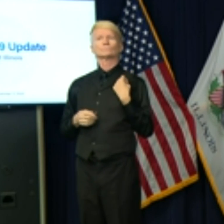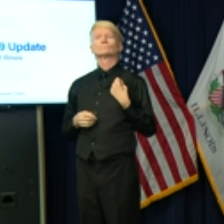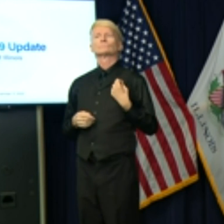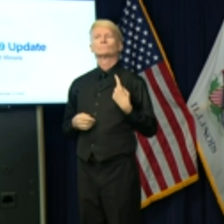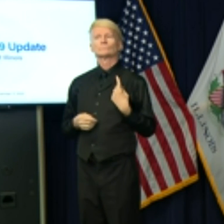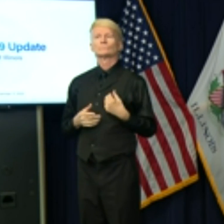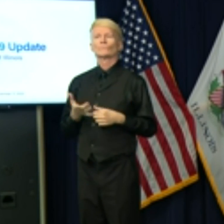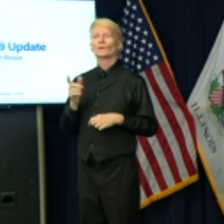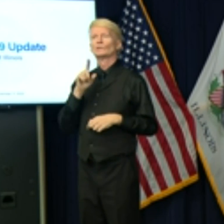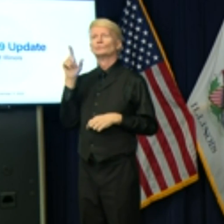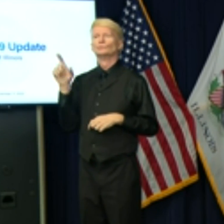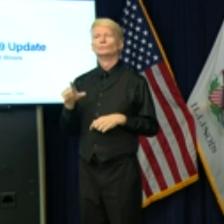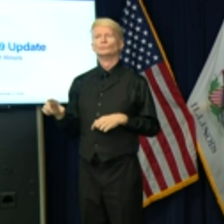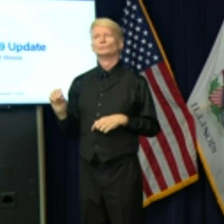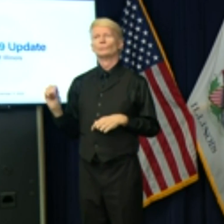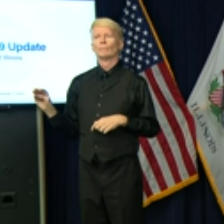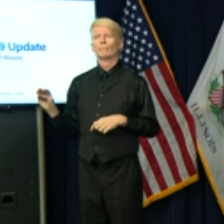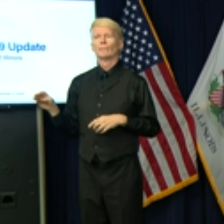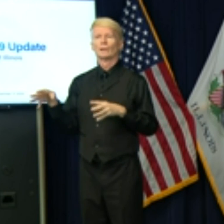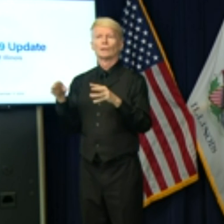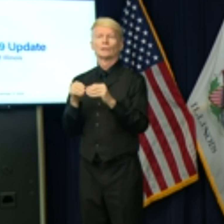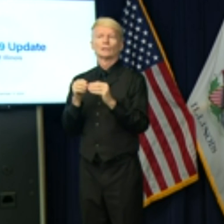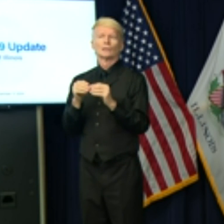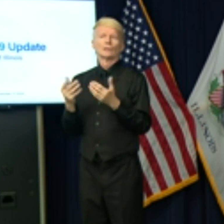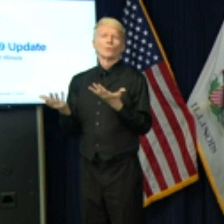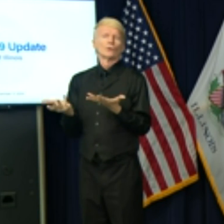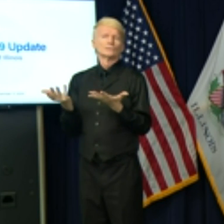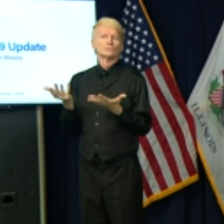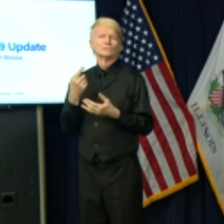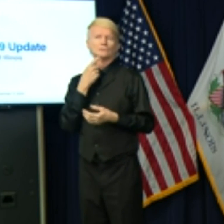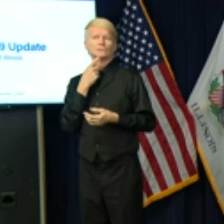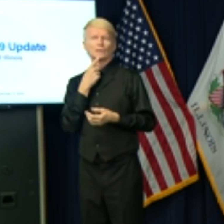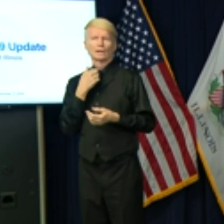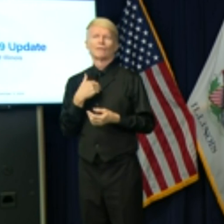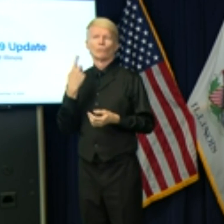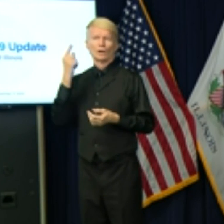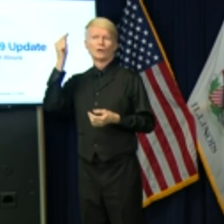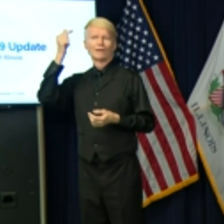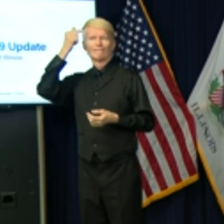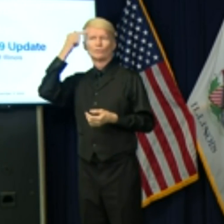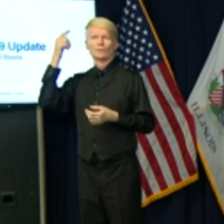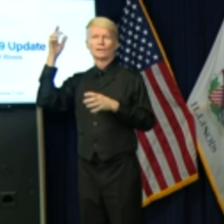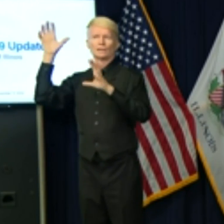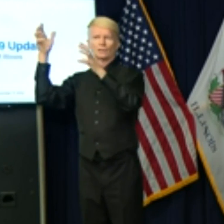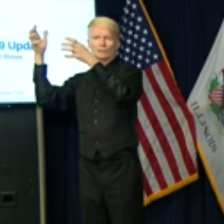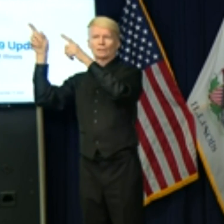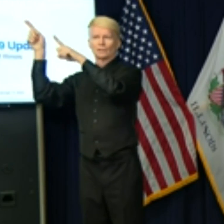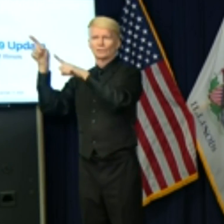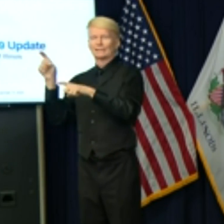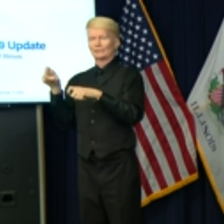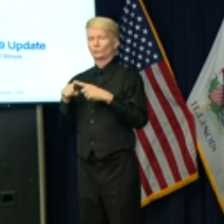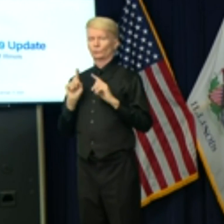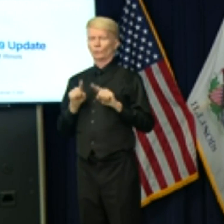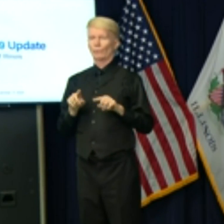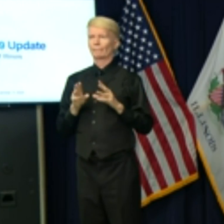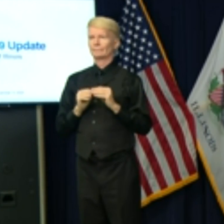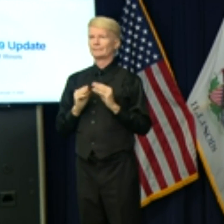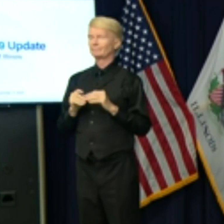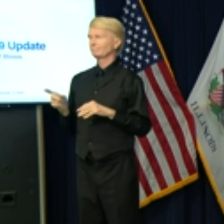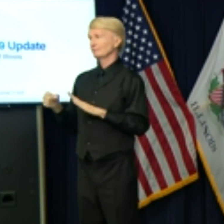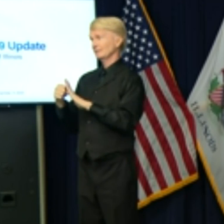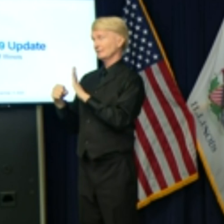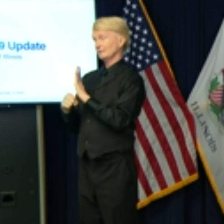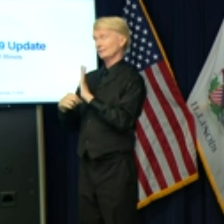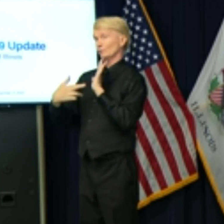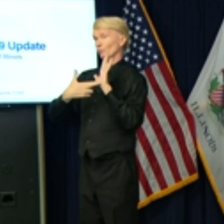via Zoom or Google Meets? Because I've talked to a lot of state representatives who say, you know, we have one branch of government right now. need to get back in. State representatives should have voted